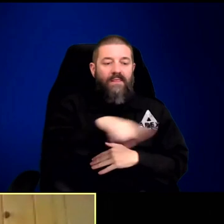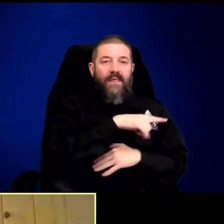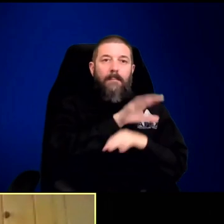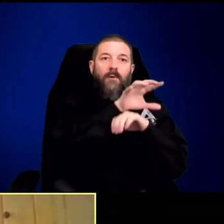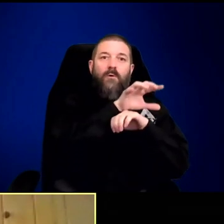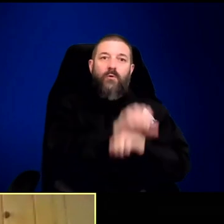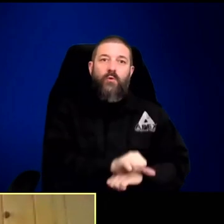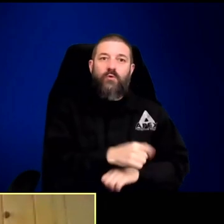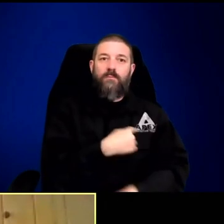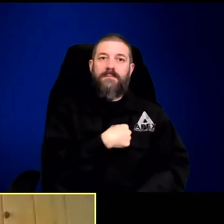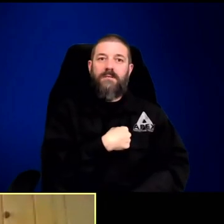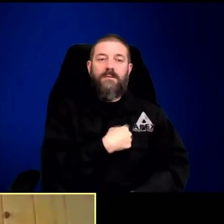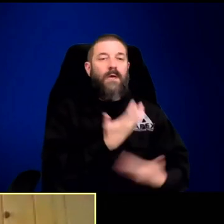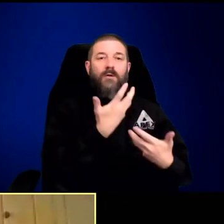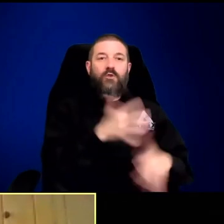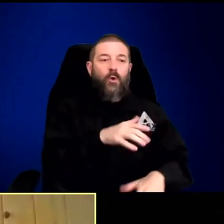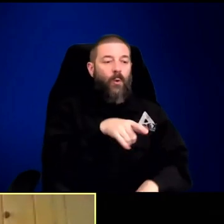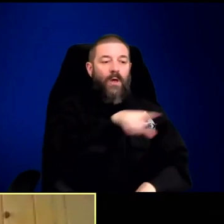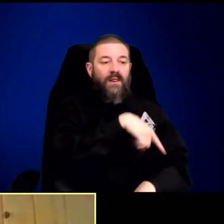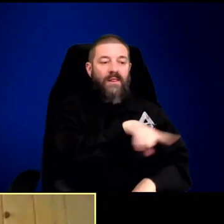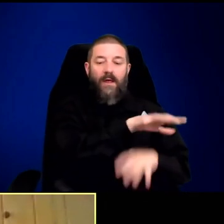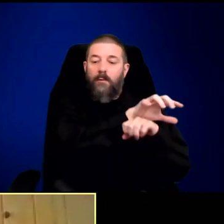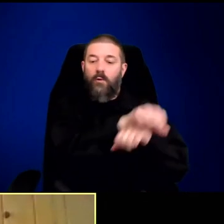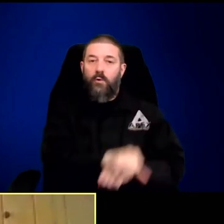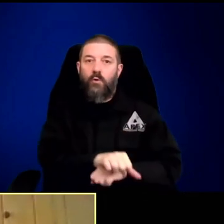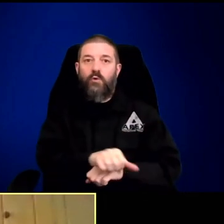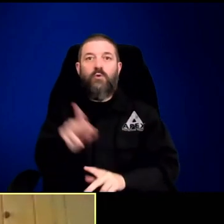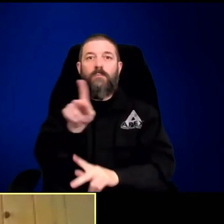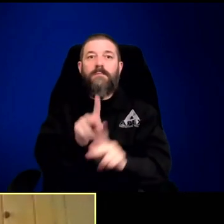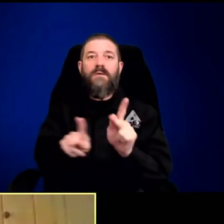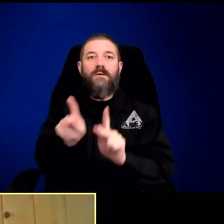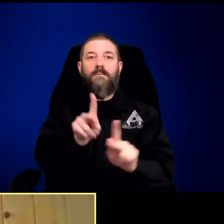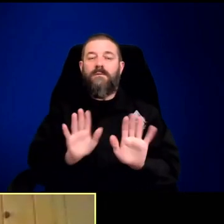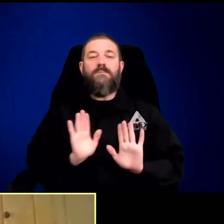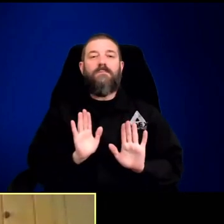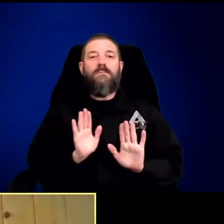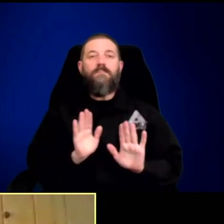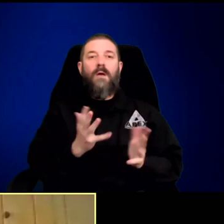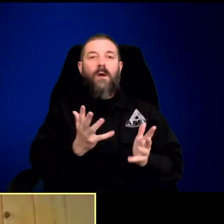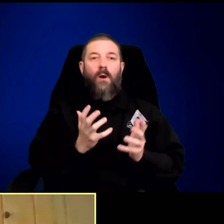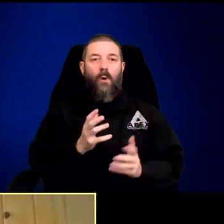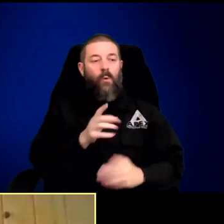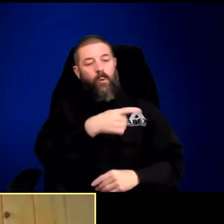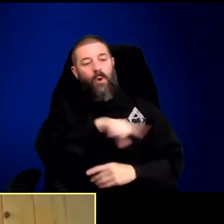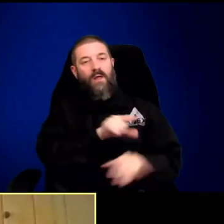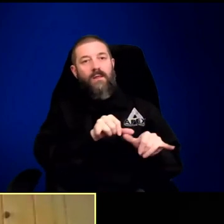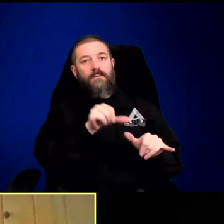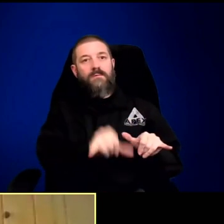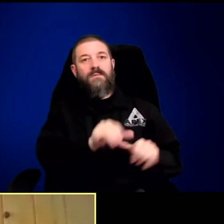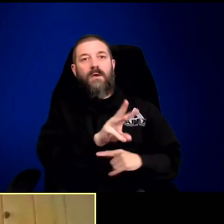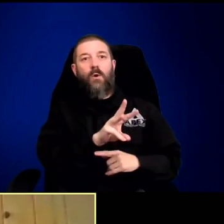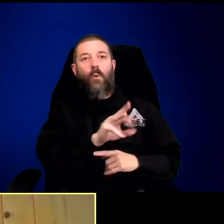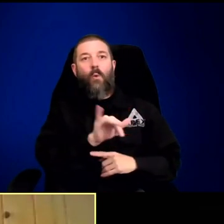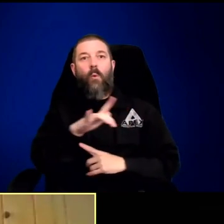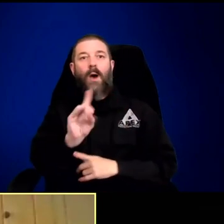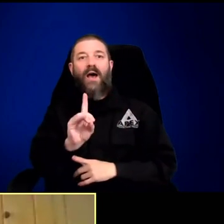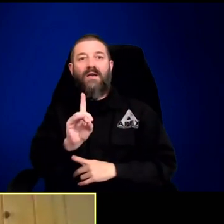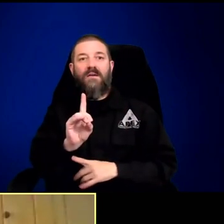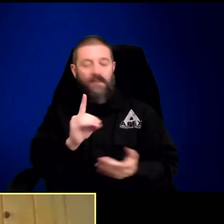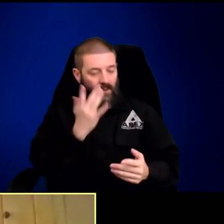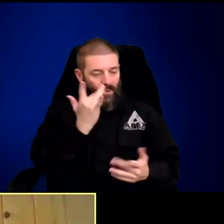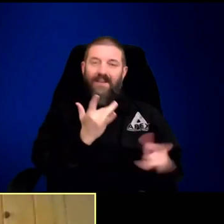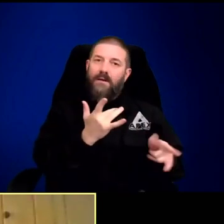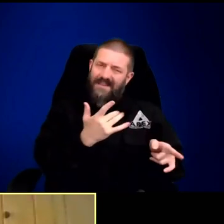case, I would get out of there. So I don't want them to get used to me. I don't want them to get used to any people at